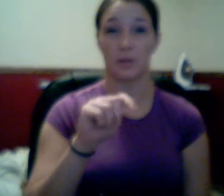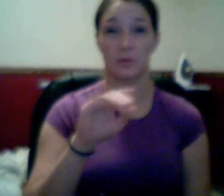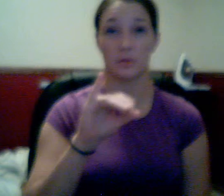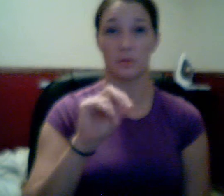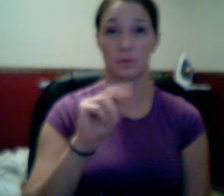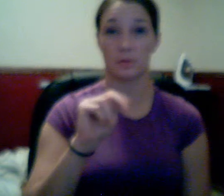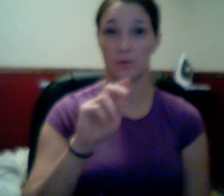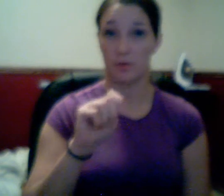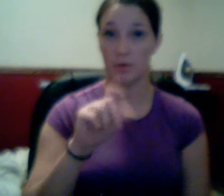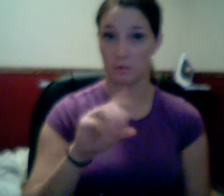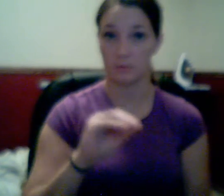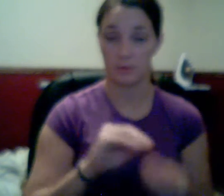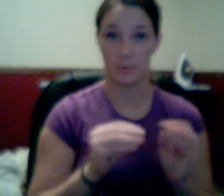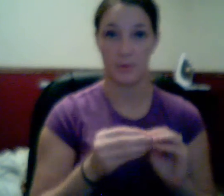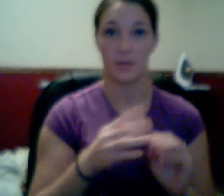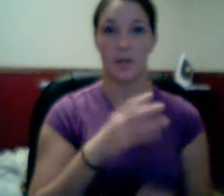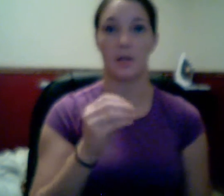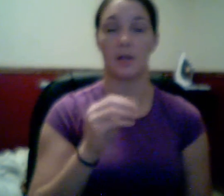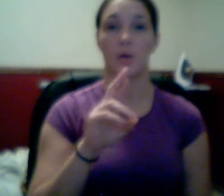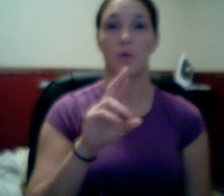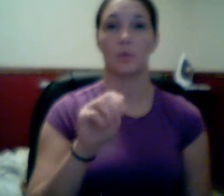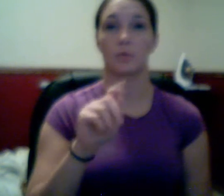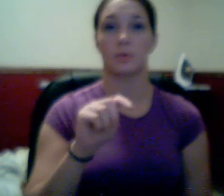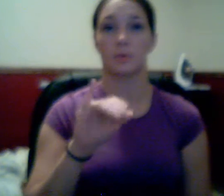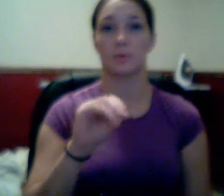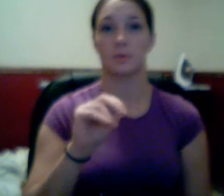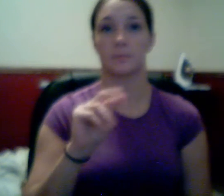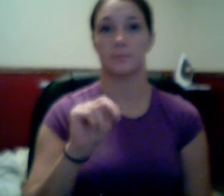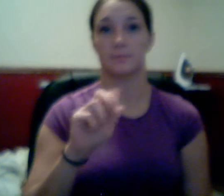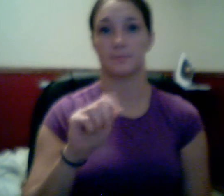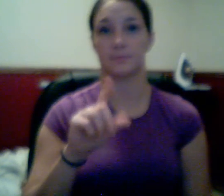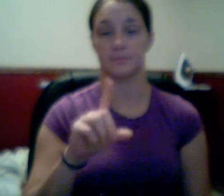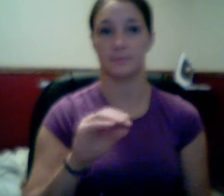irrational numbers. The math symbol is this double bar, R.